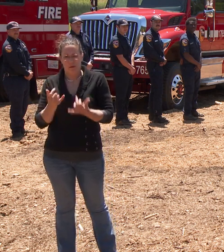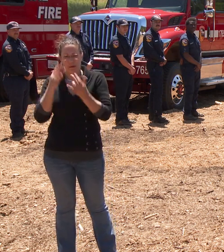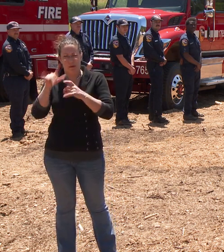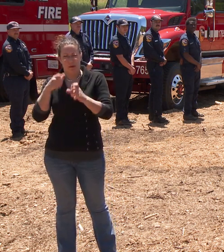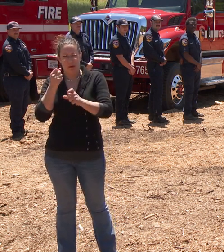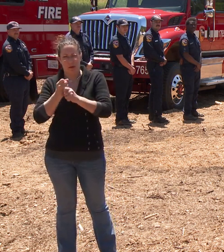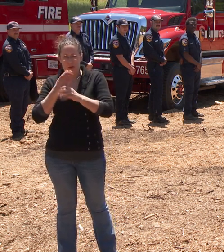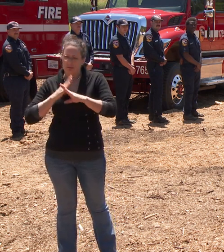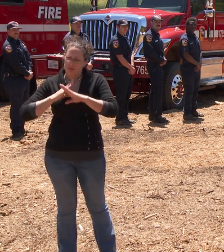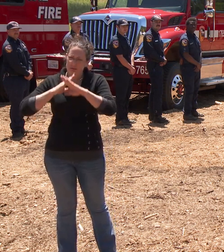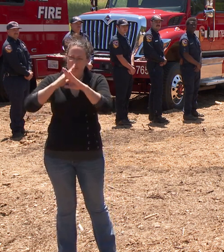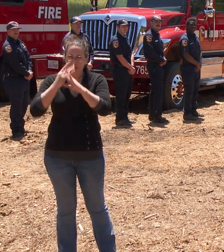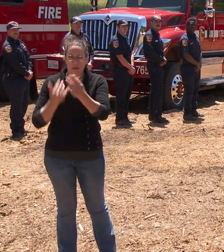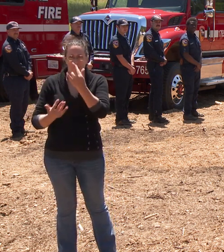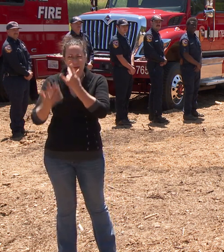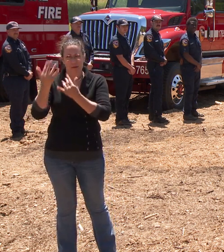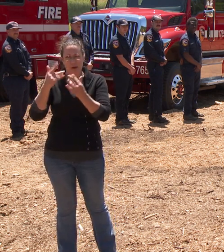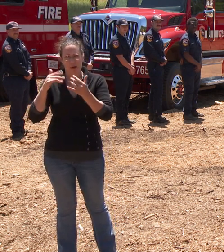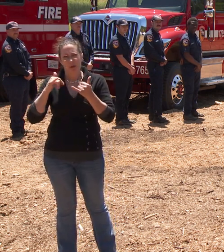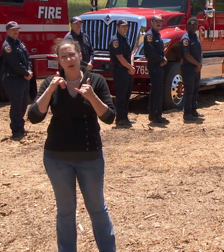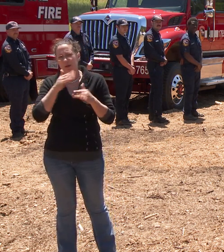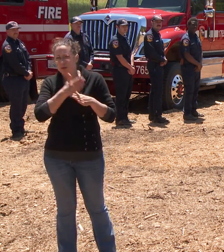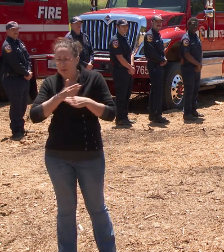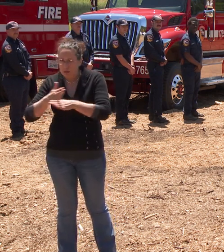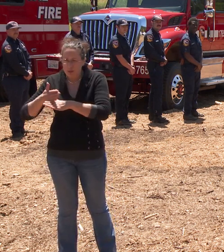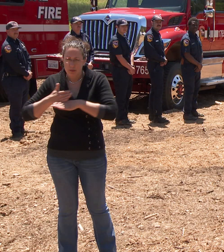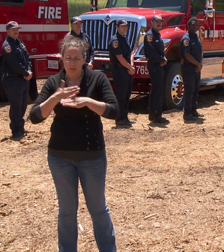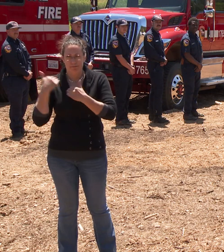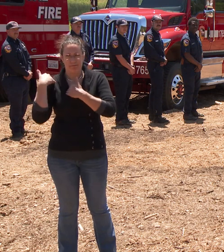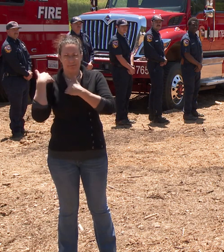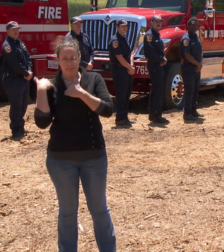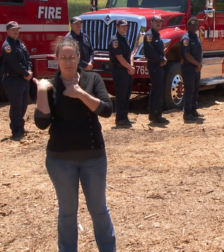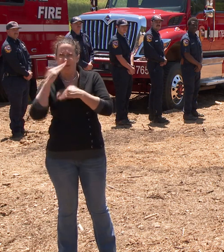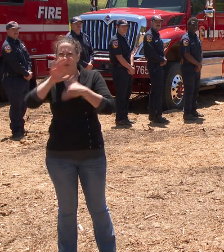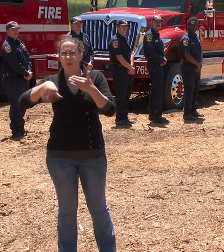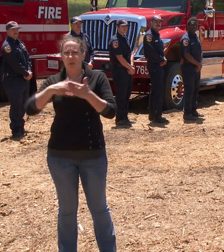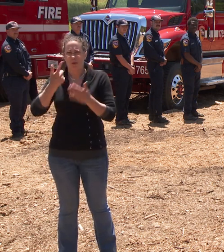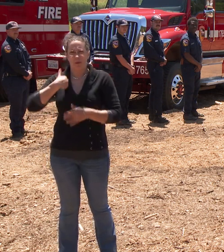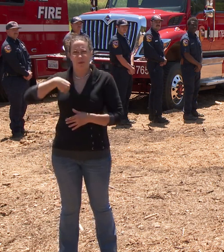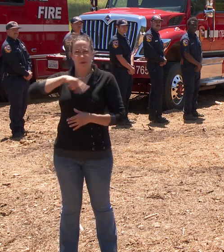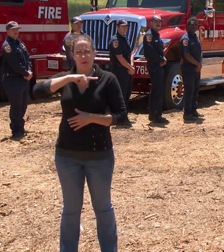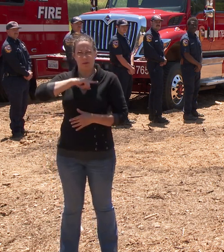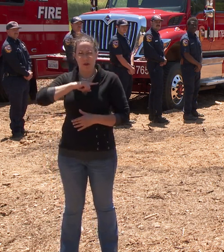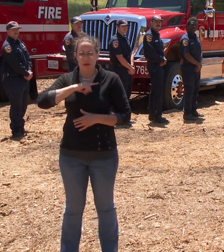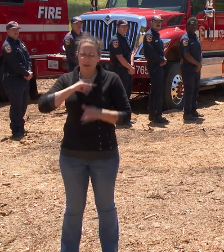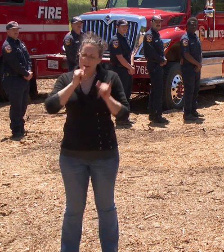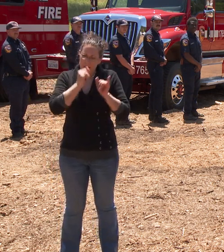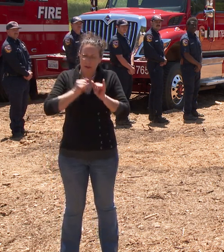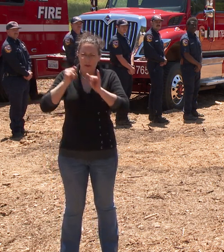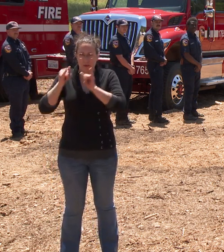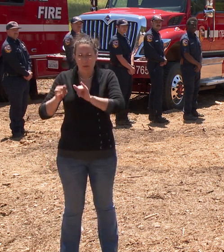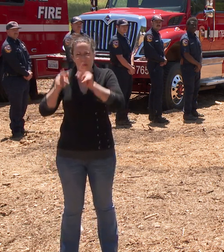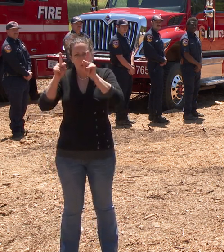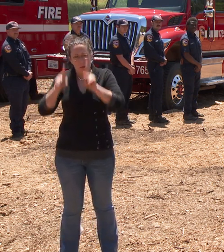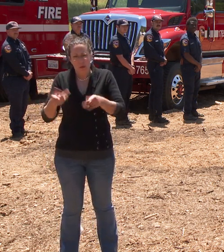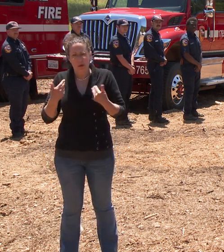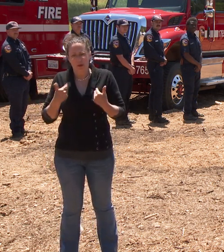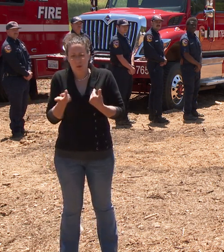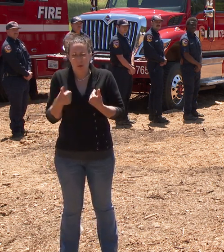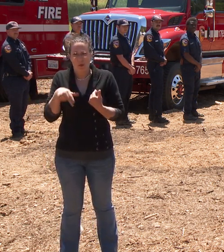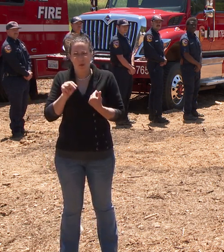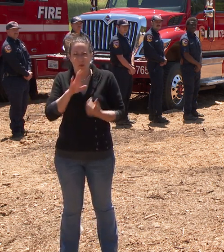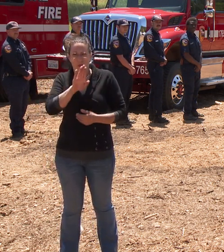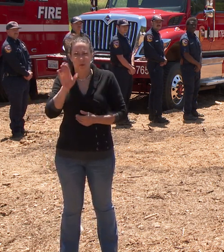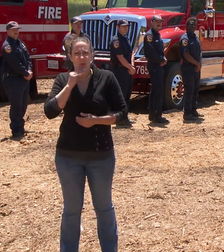fire prevention is a shared responsibility and we all need to do our part down to the individual landowner. We are